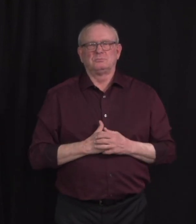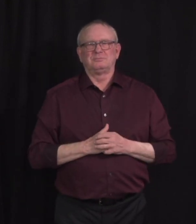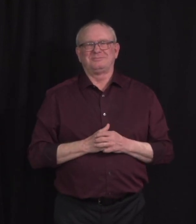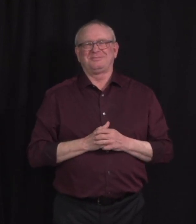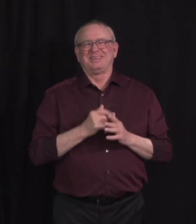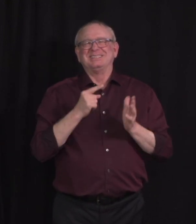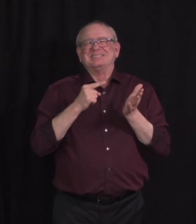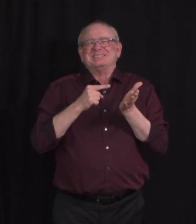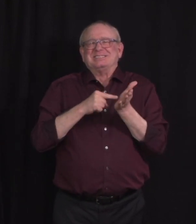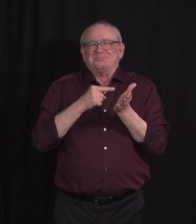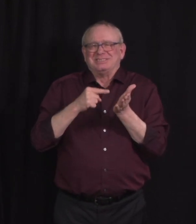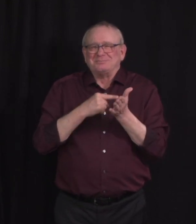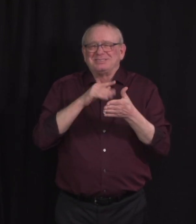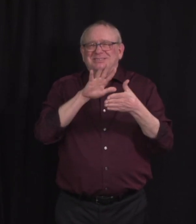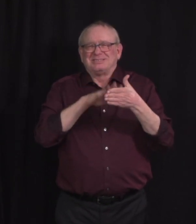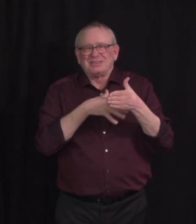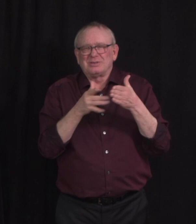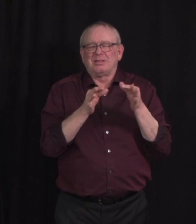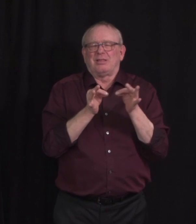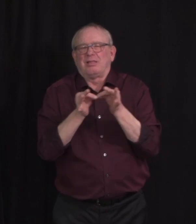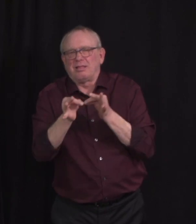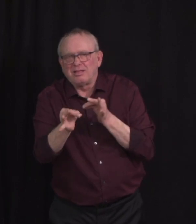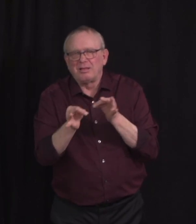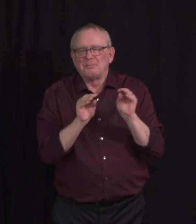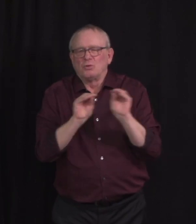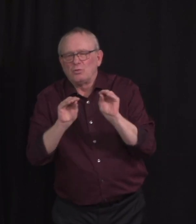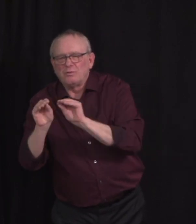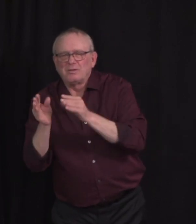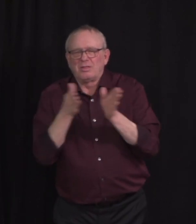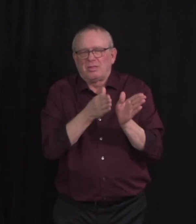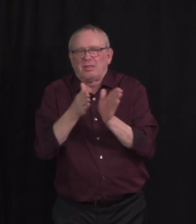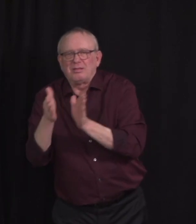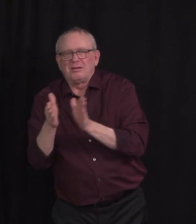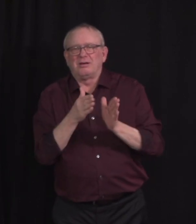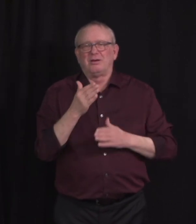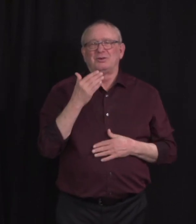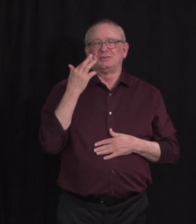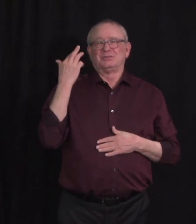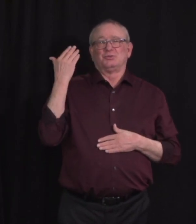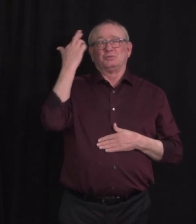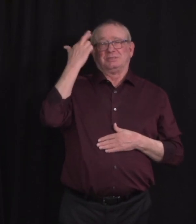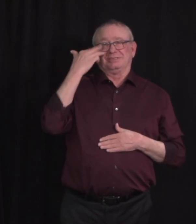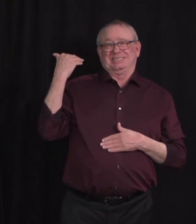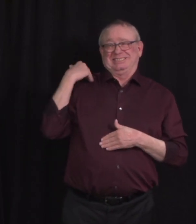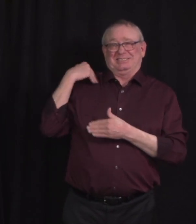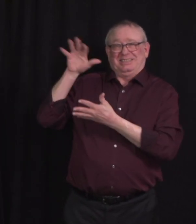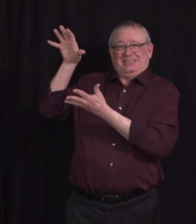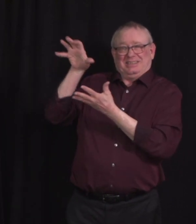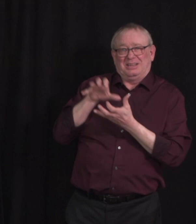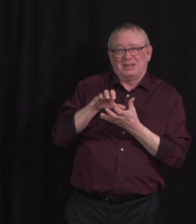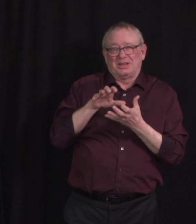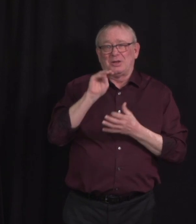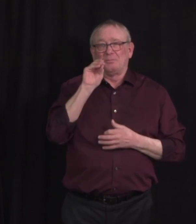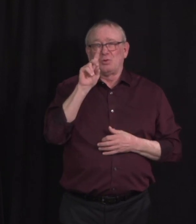changes when unexpected events occur. For example, a shipment of Moderna vaccine that was set to arrive in Alberta earlier this week was